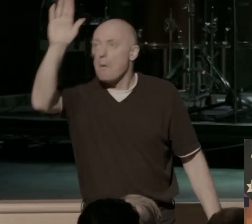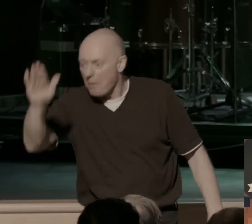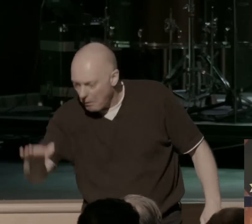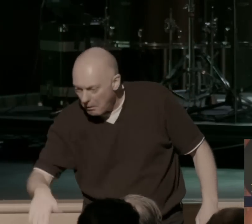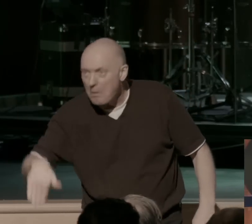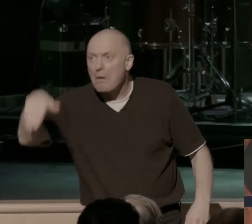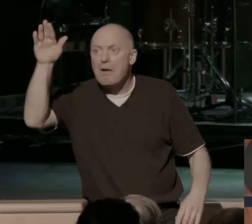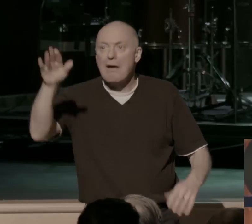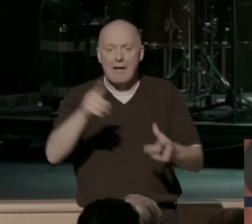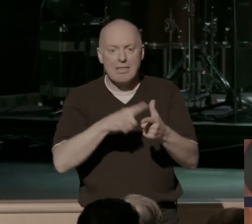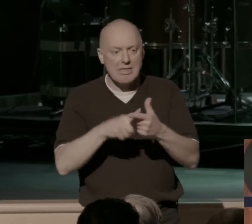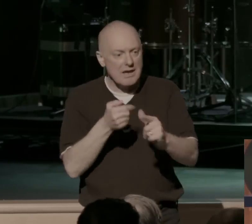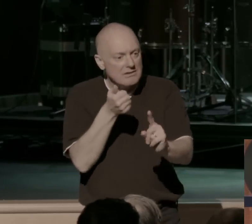delivered from death.